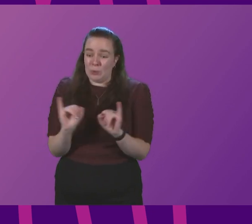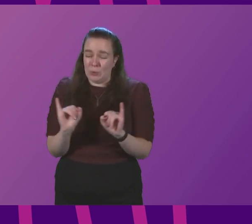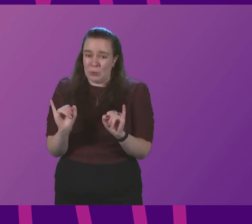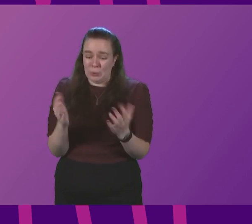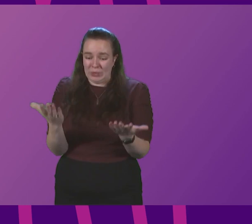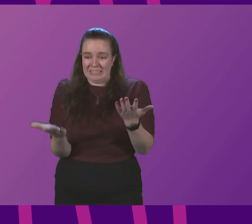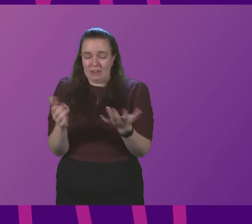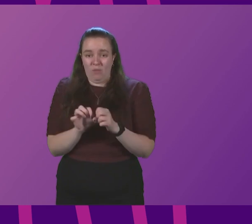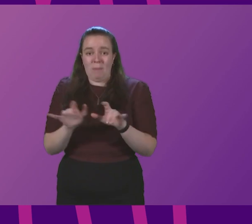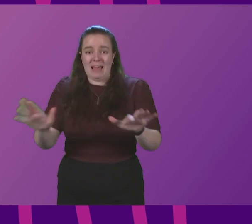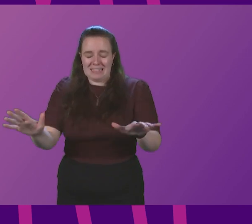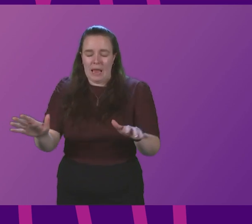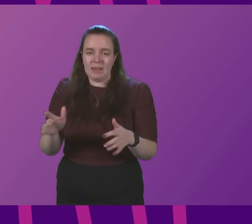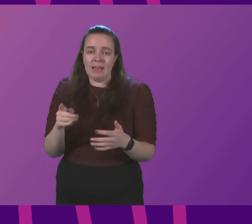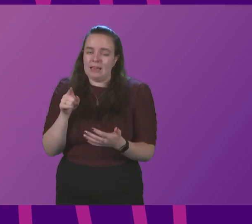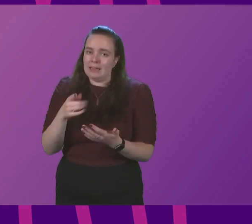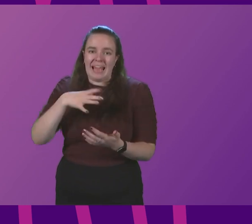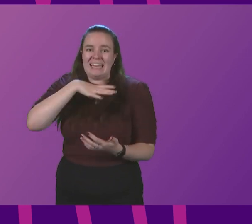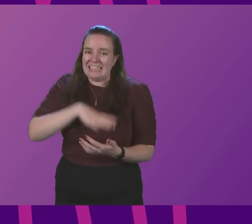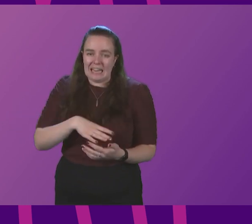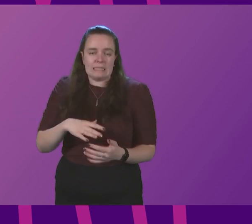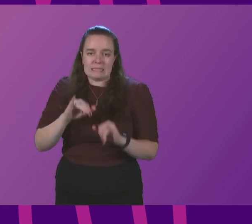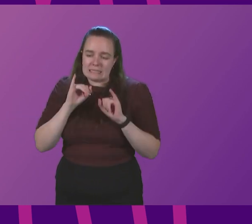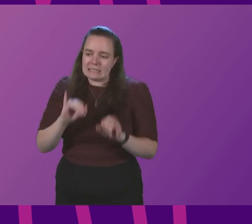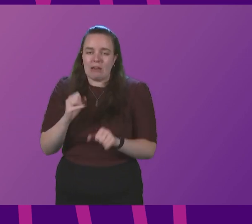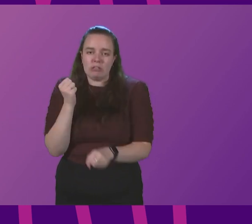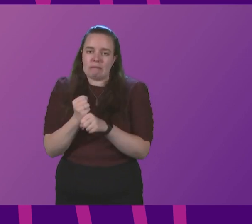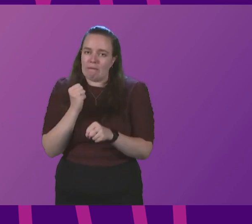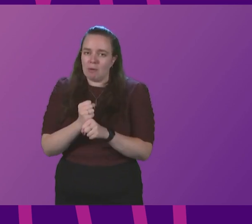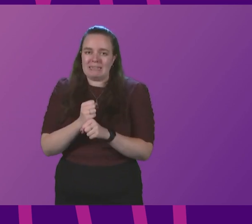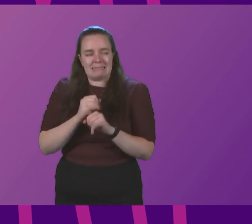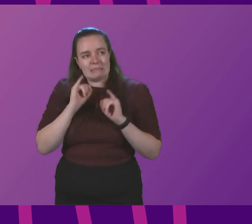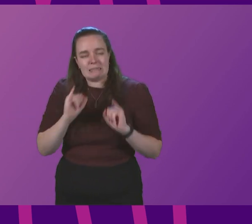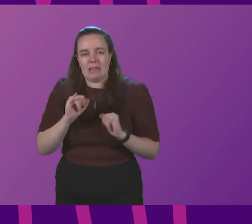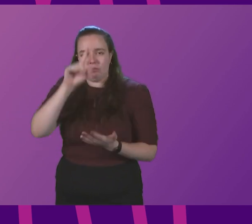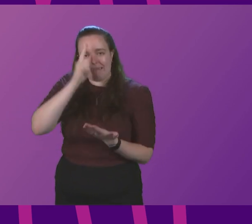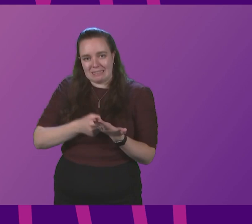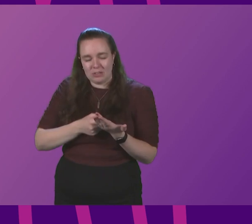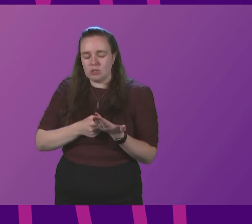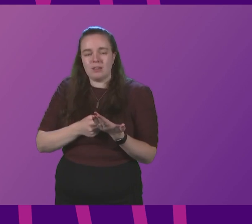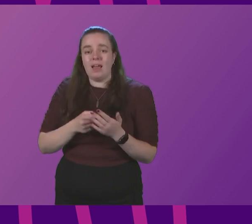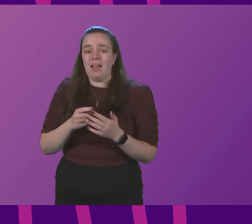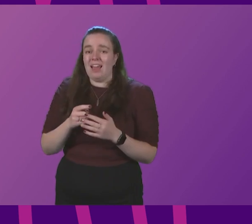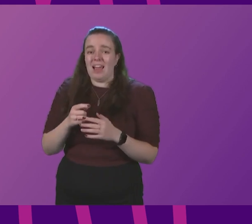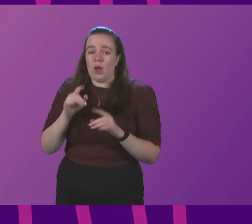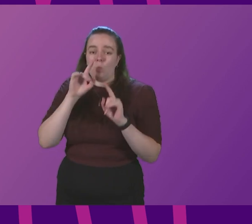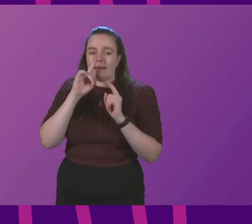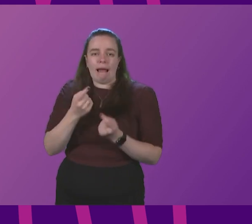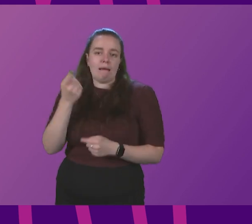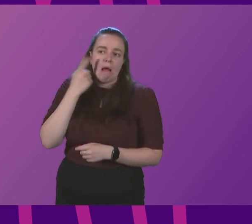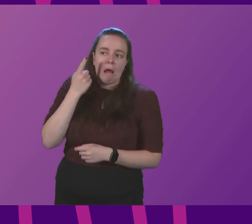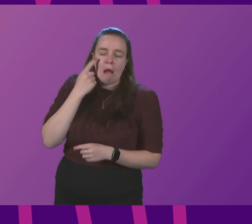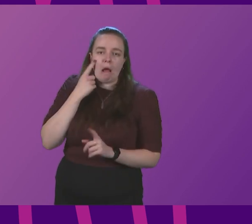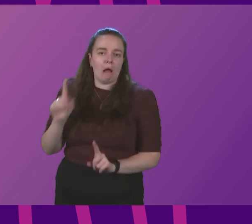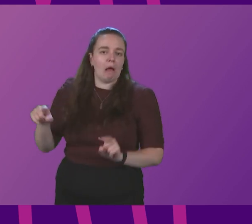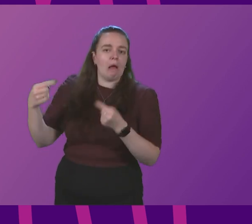pandemic. And it demands serious government, serious decisions, and it certainly doesn't demand opportunistic opposition.